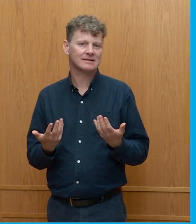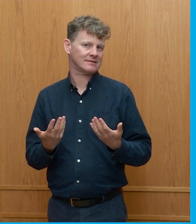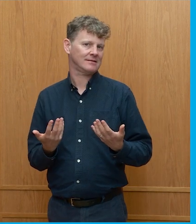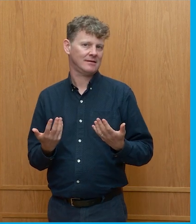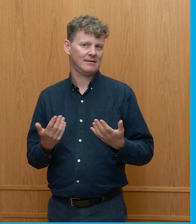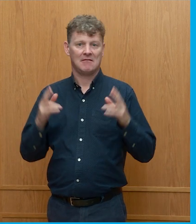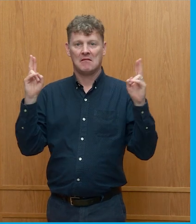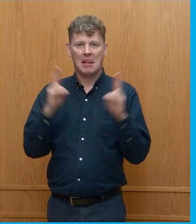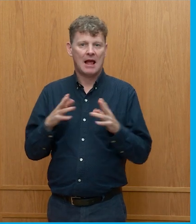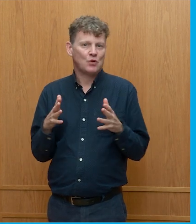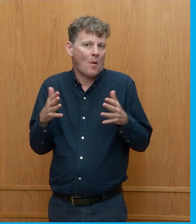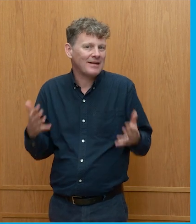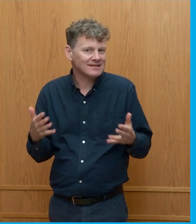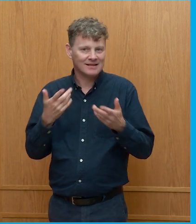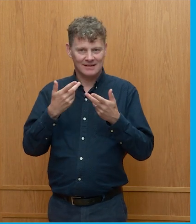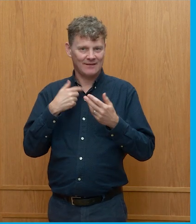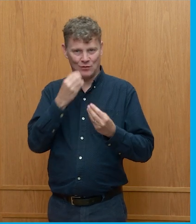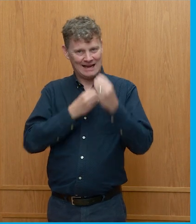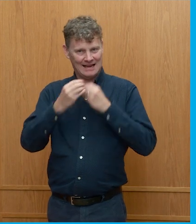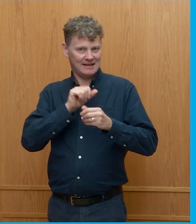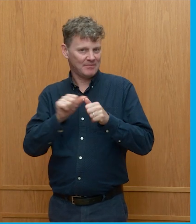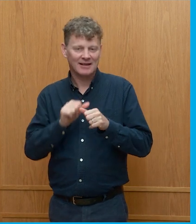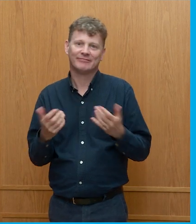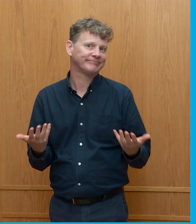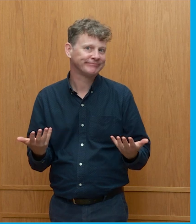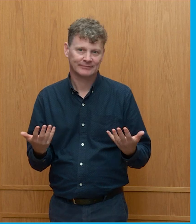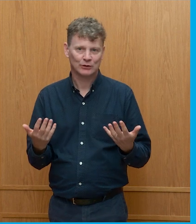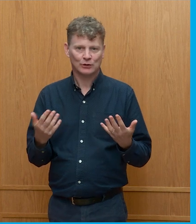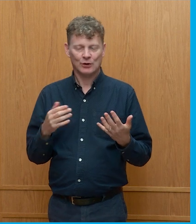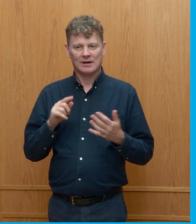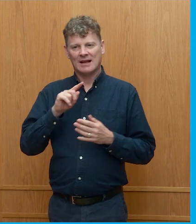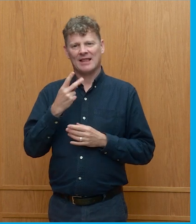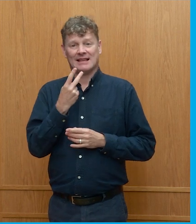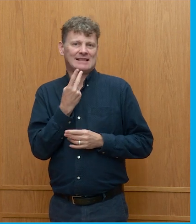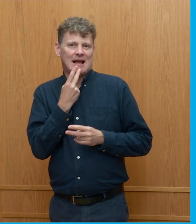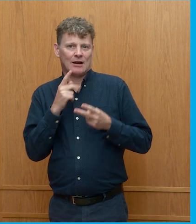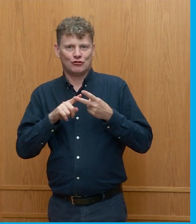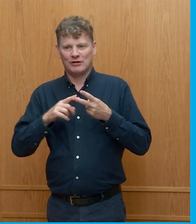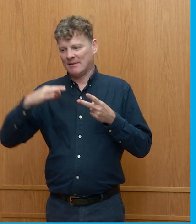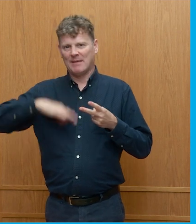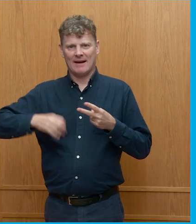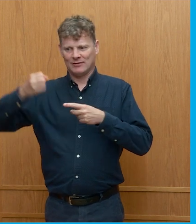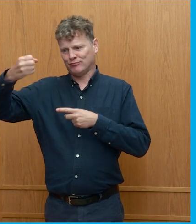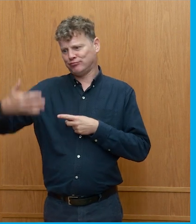less obesity if we're eating better. So, I think these secondary benefits are really, really interesting, and